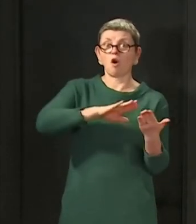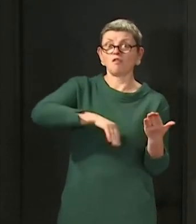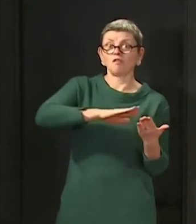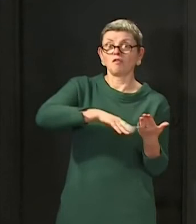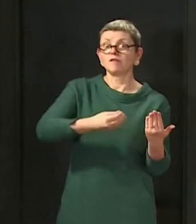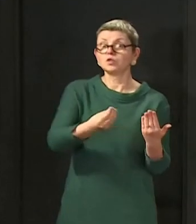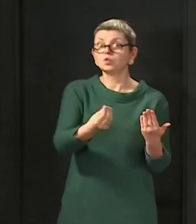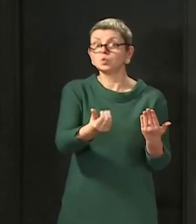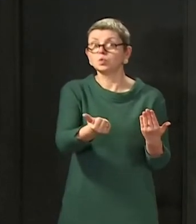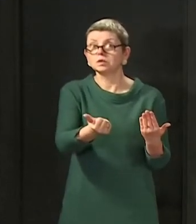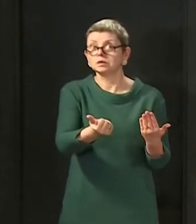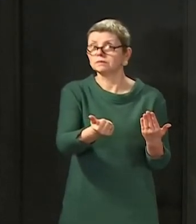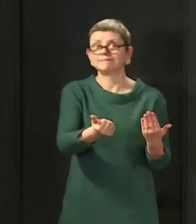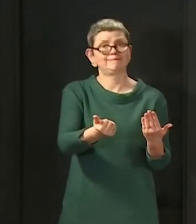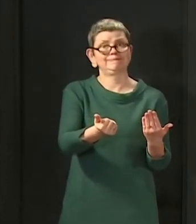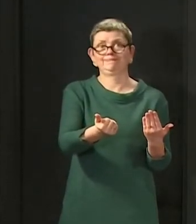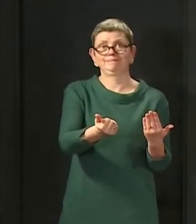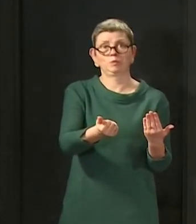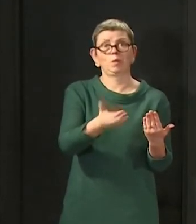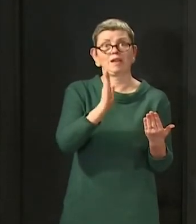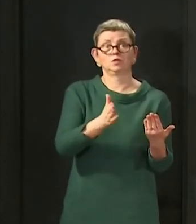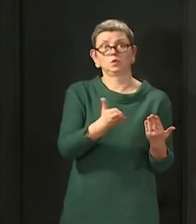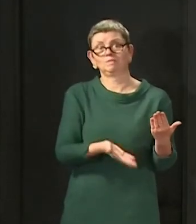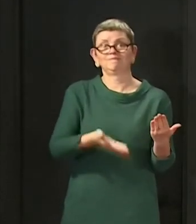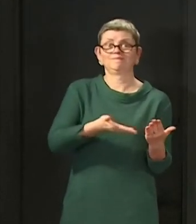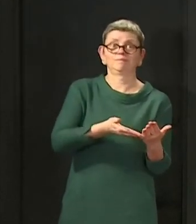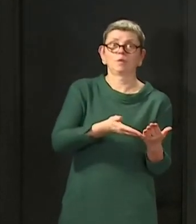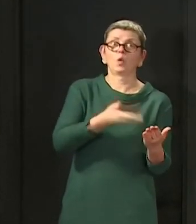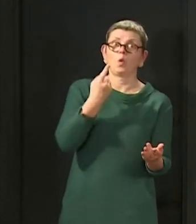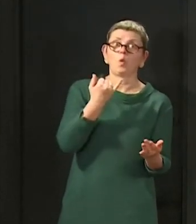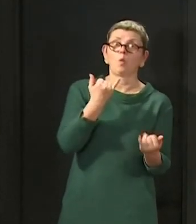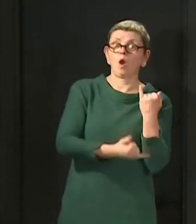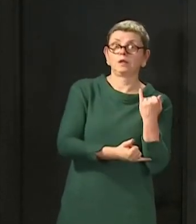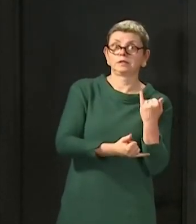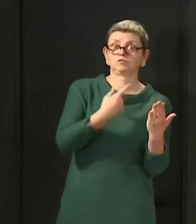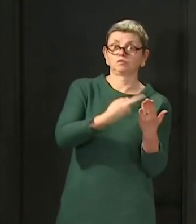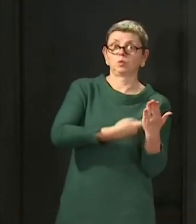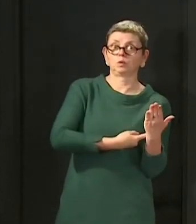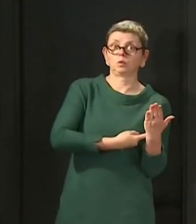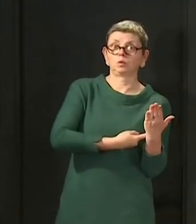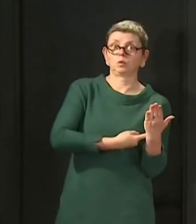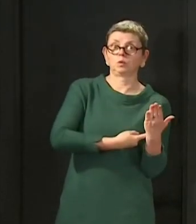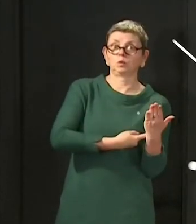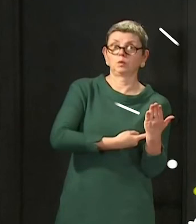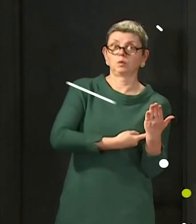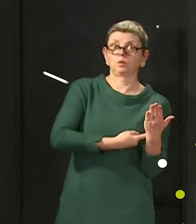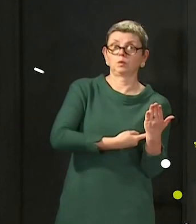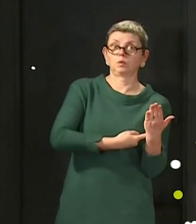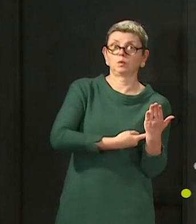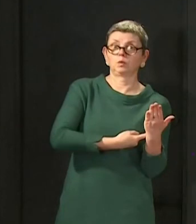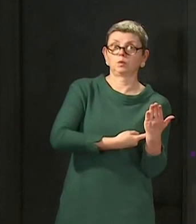with having to tighten them. We must not take that risk. So for that reason...